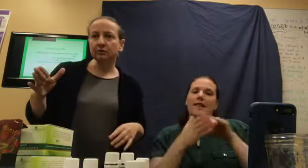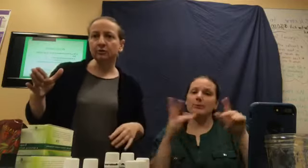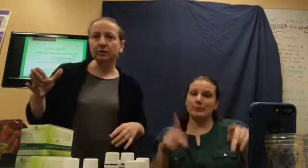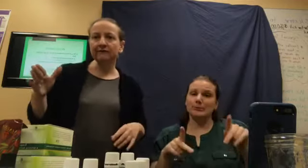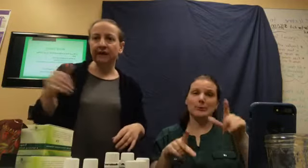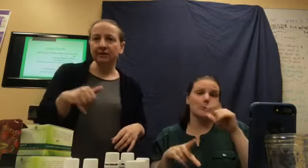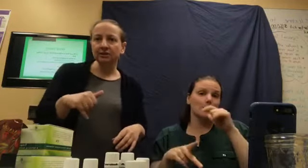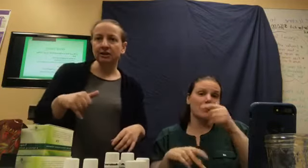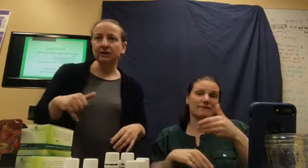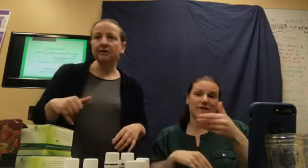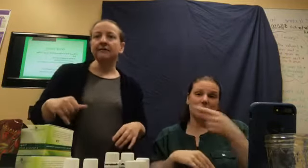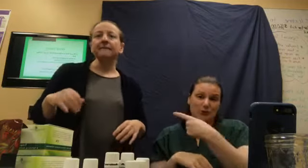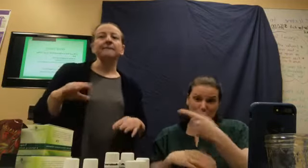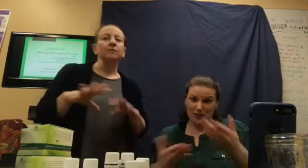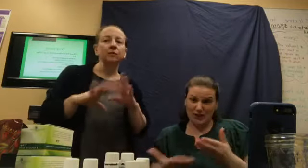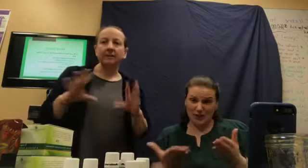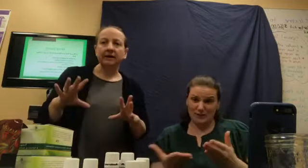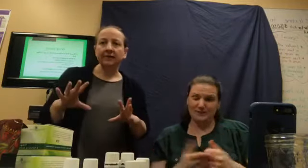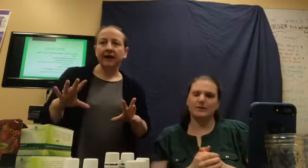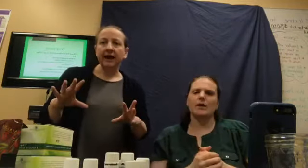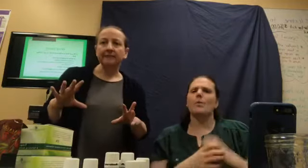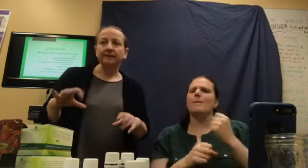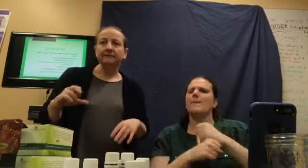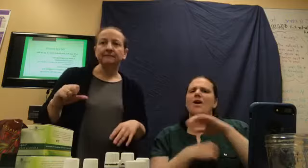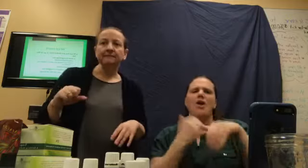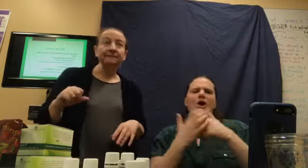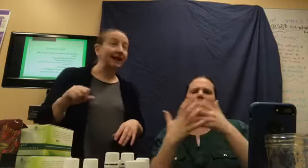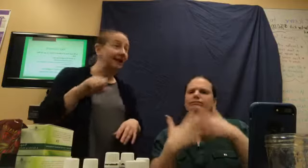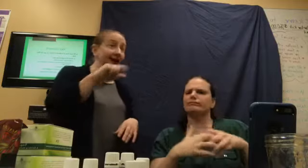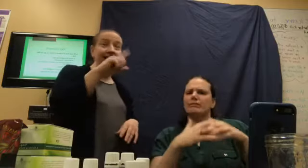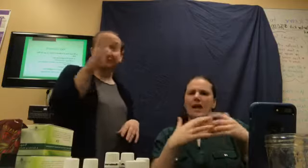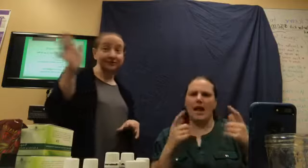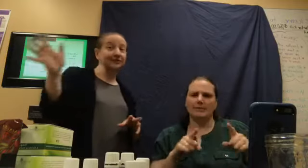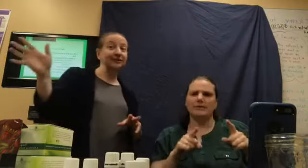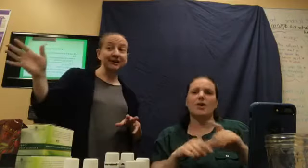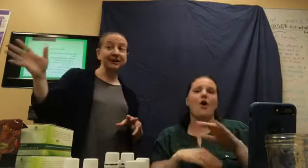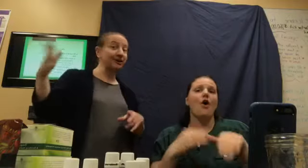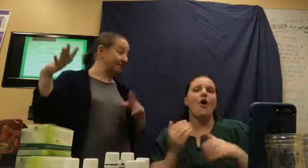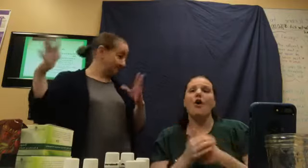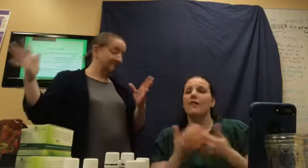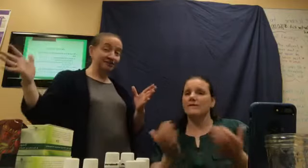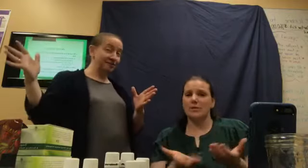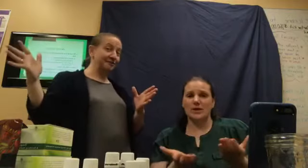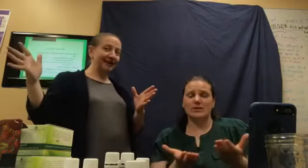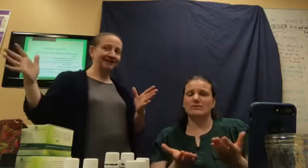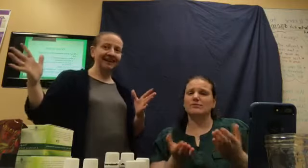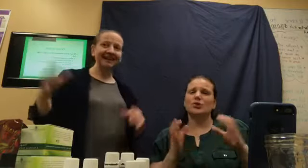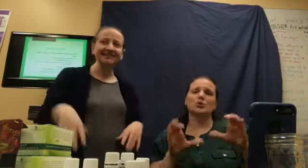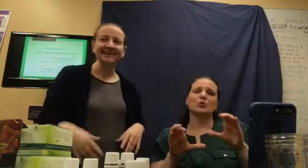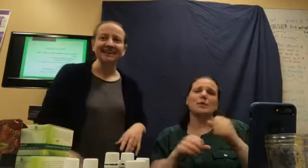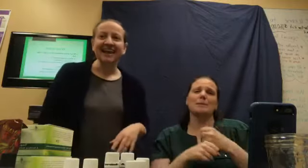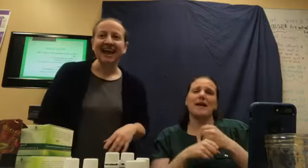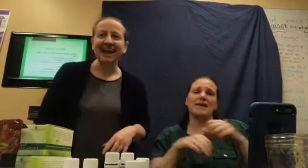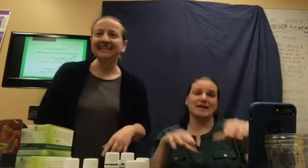invited you here. We'll make all that happen. And all of you that are here, do your make and takes. And